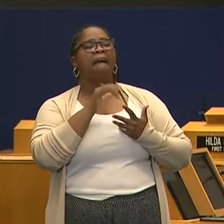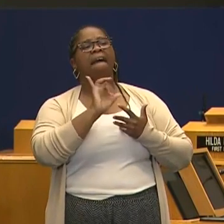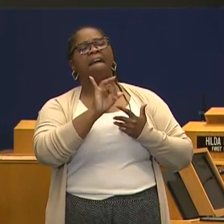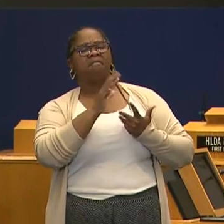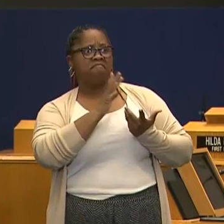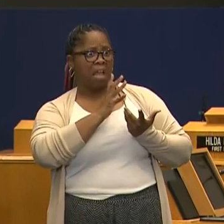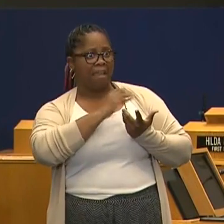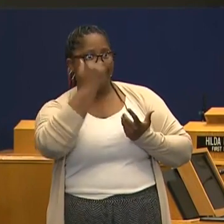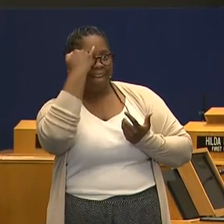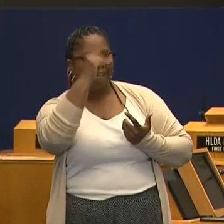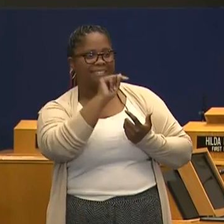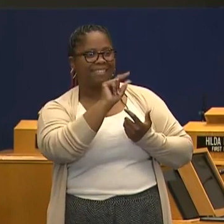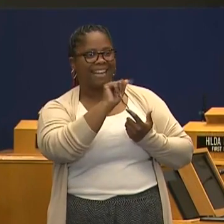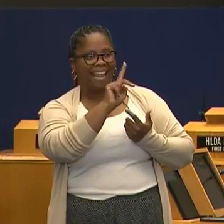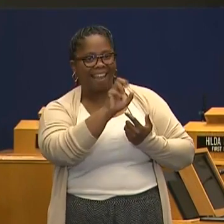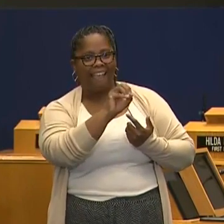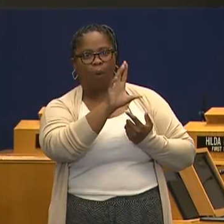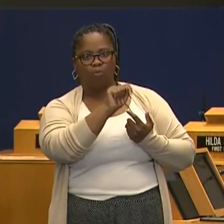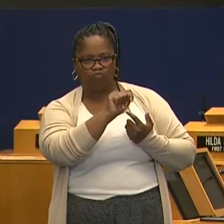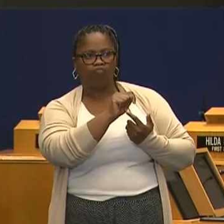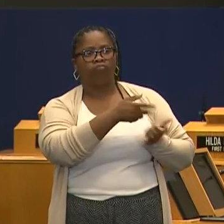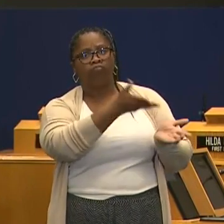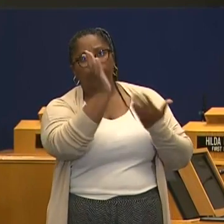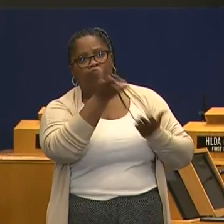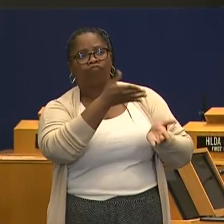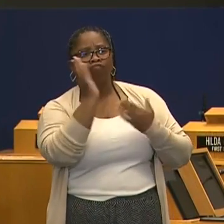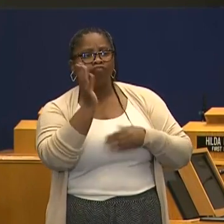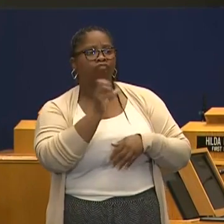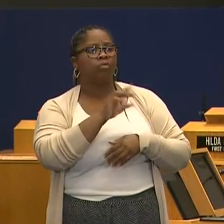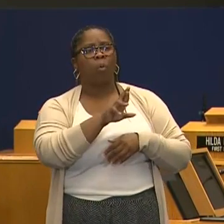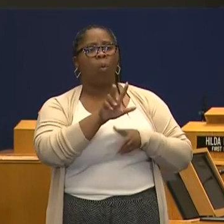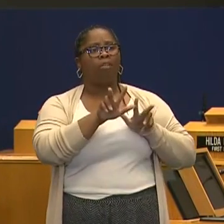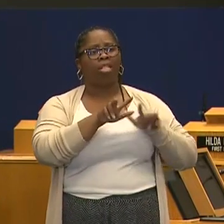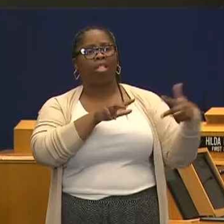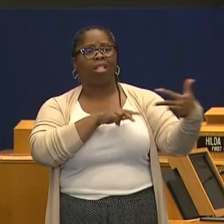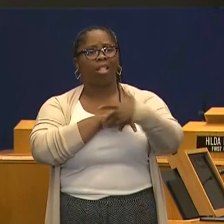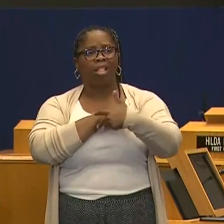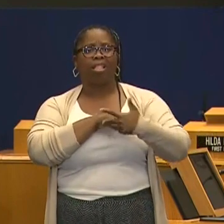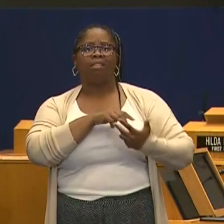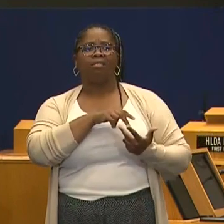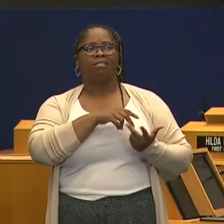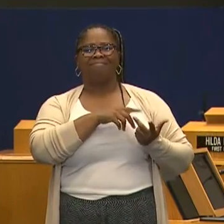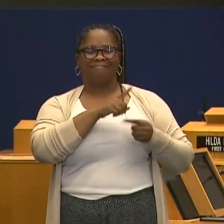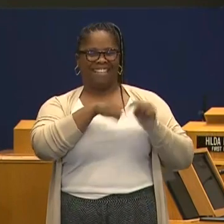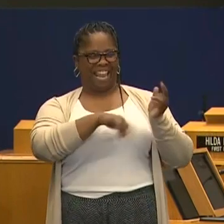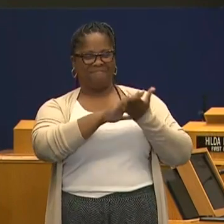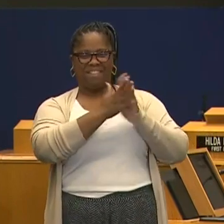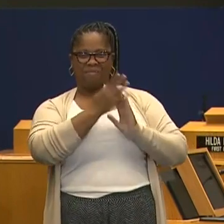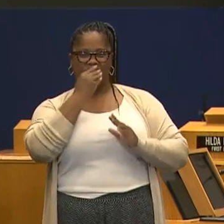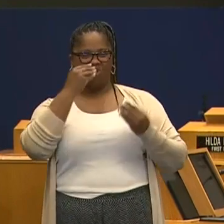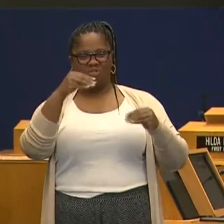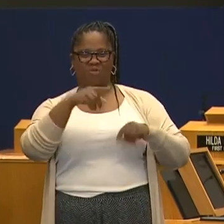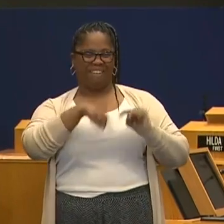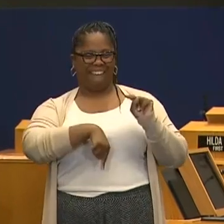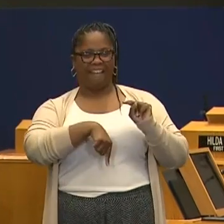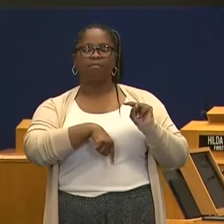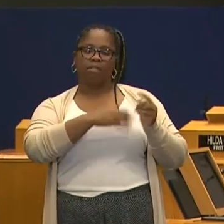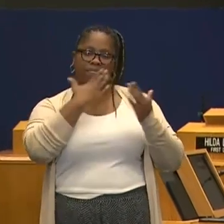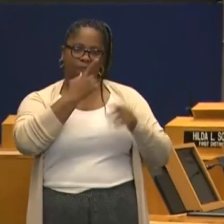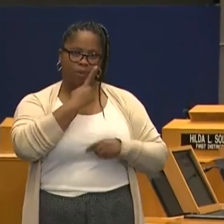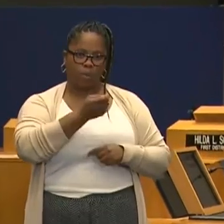food through their takeout services. But, no, they don't get to open as a grocery store. So thanks for the question. We'll take the next question.